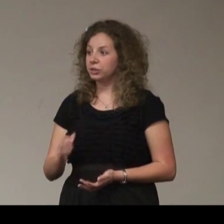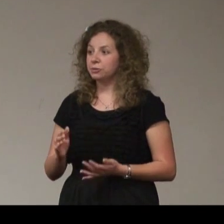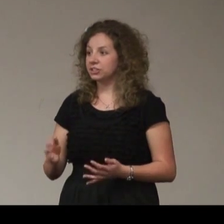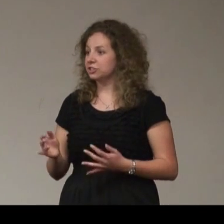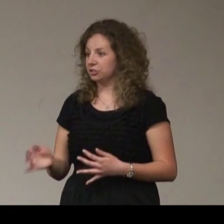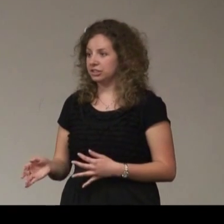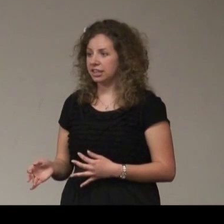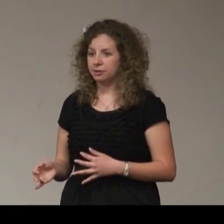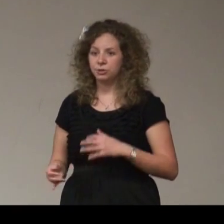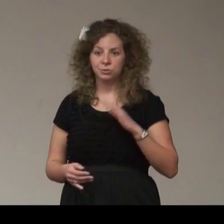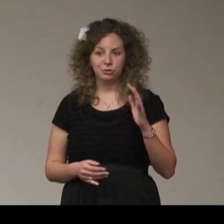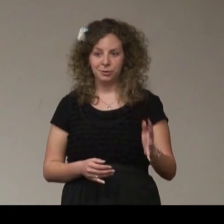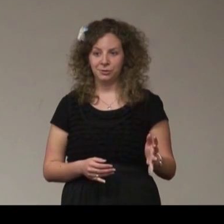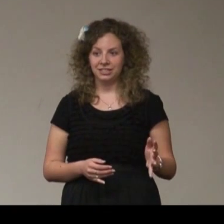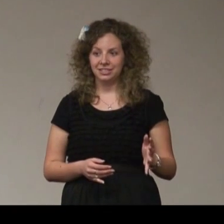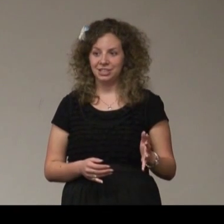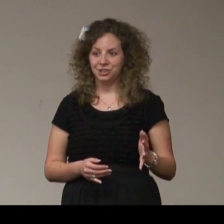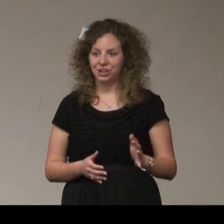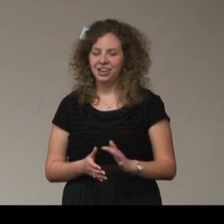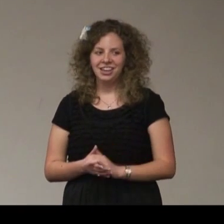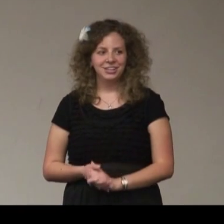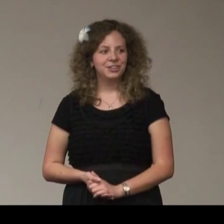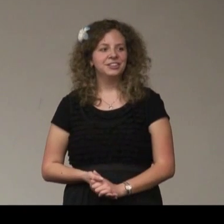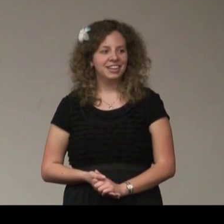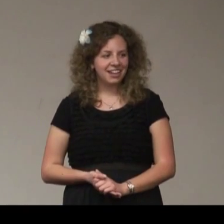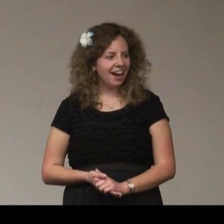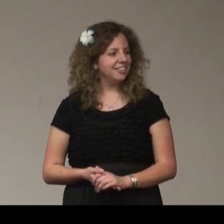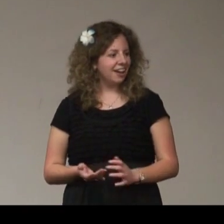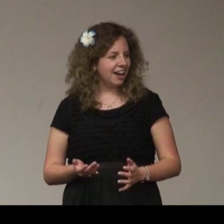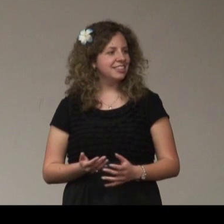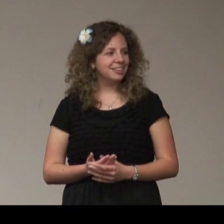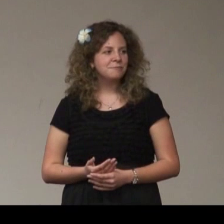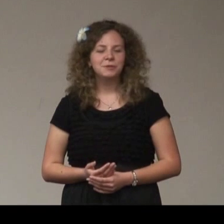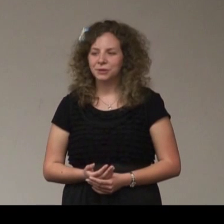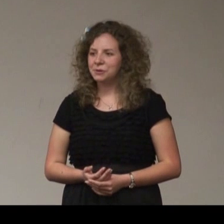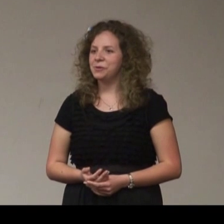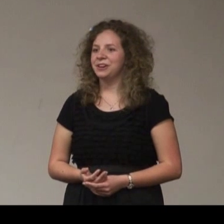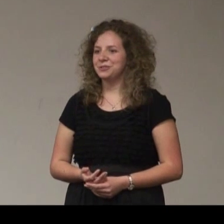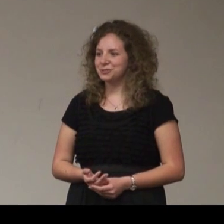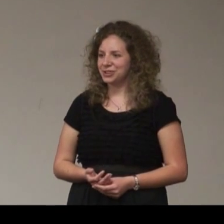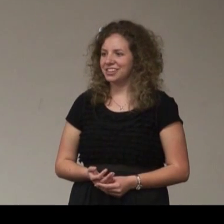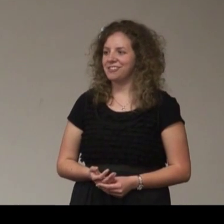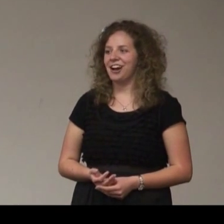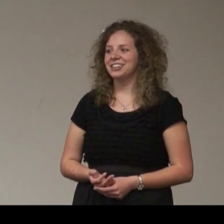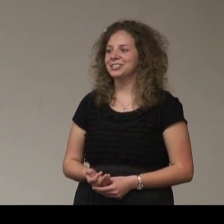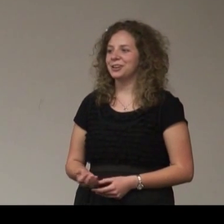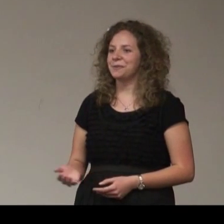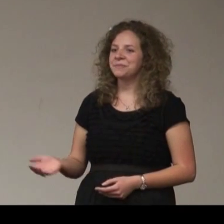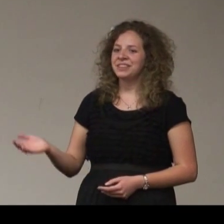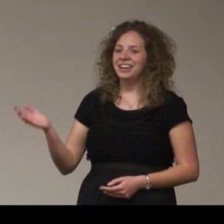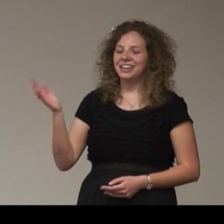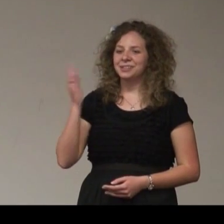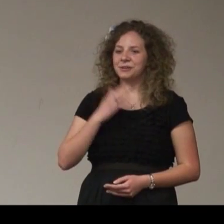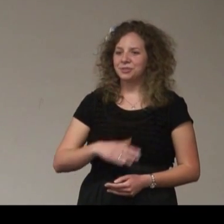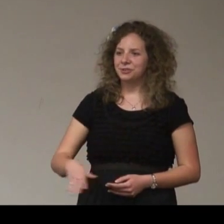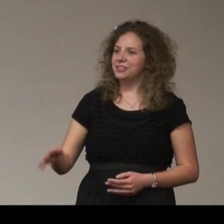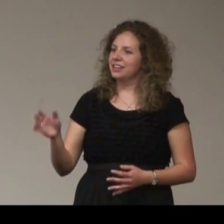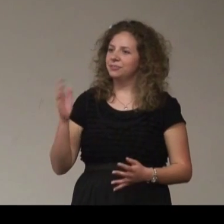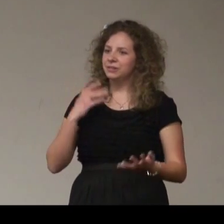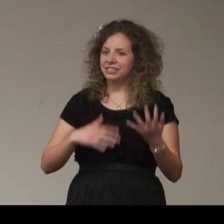really wants to learn sign language. Would you be willing to teach her? And so I was like, yeah, I think that would be really cool. I would enjoy that a lot. And so as I went through, then we